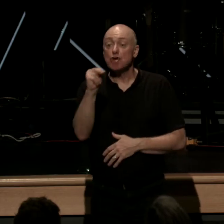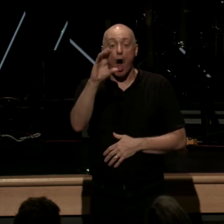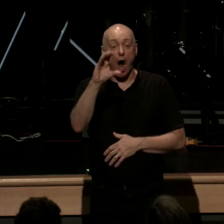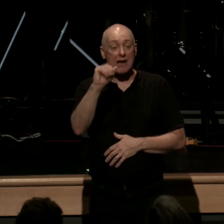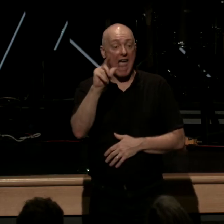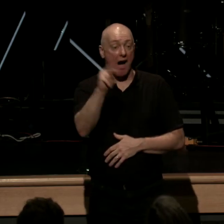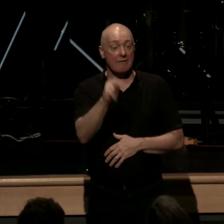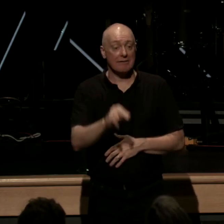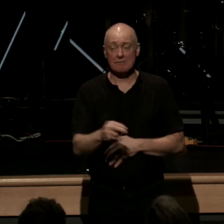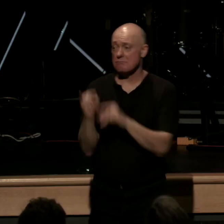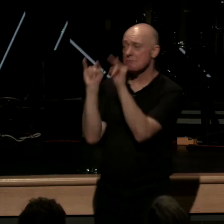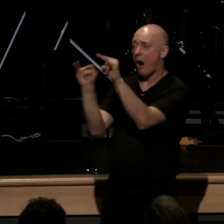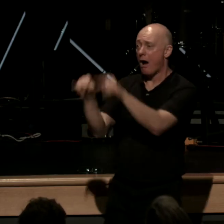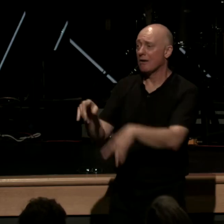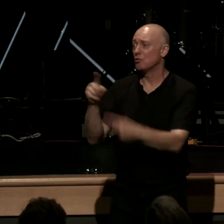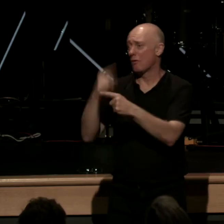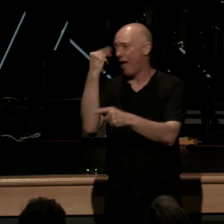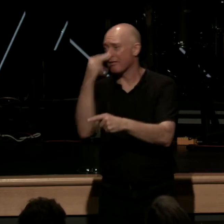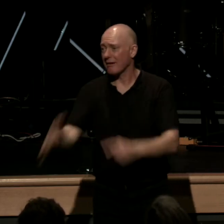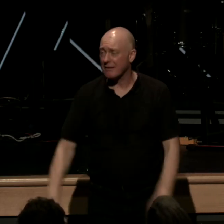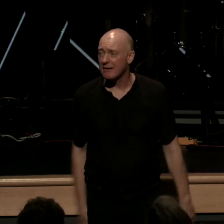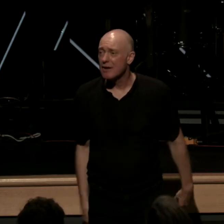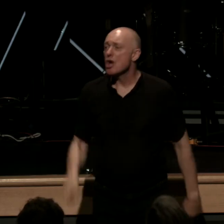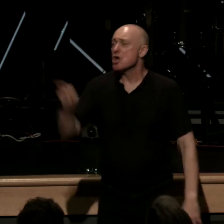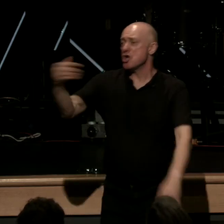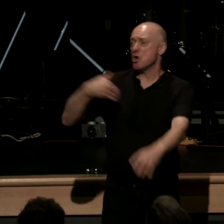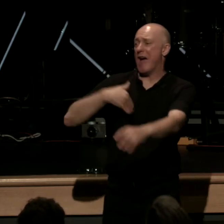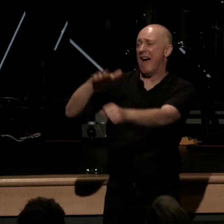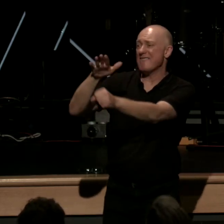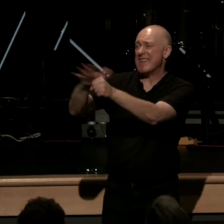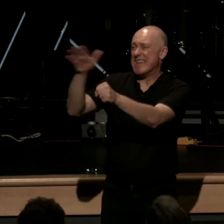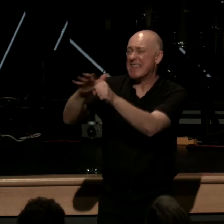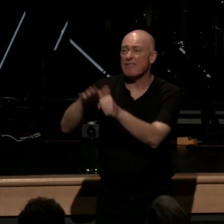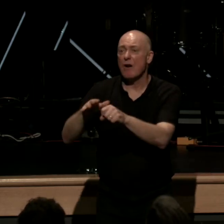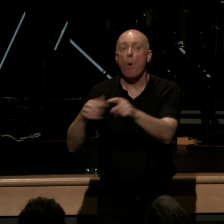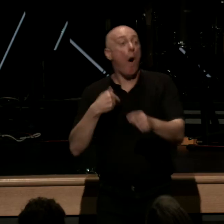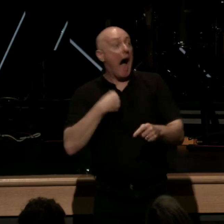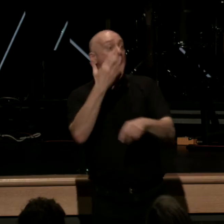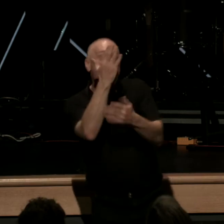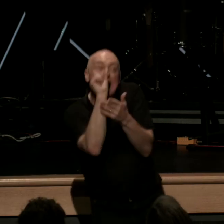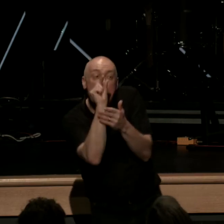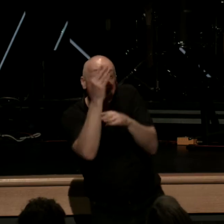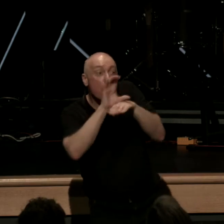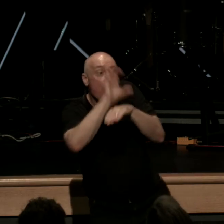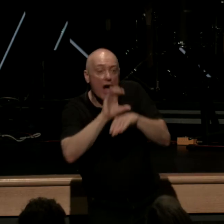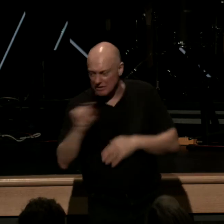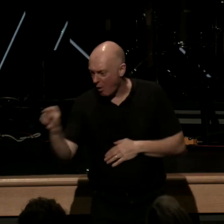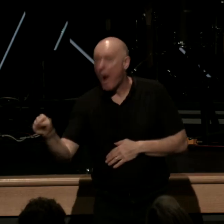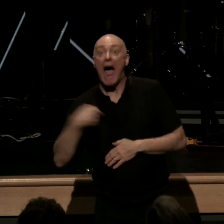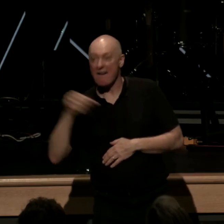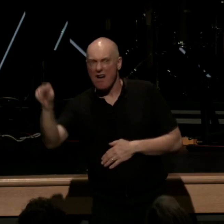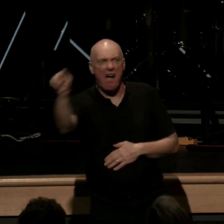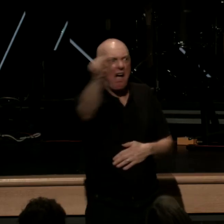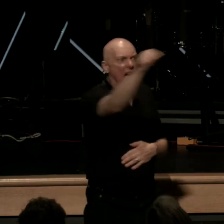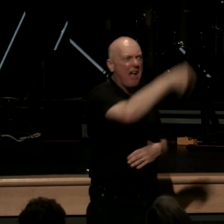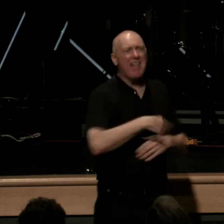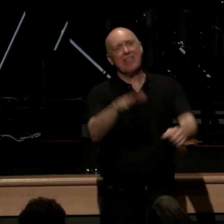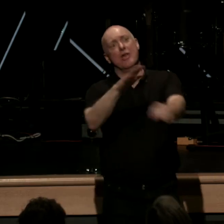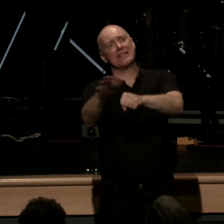the relics saying this that there were enough bits of the cross right people claim to have a bit of the cross a piece of wood a fragment there were enough bits of the